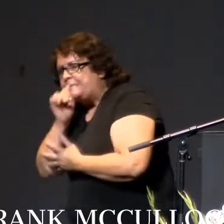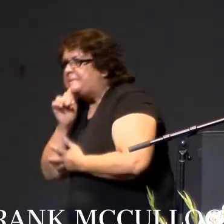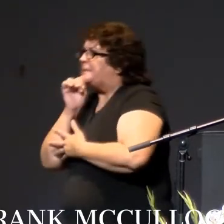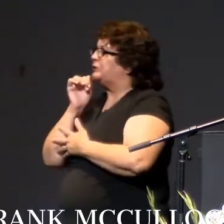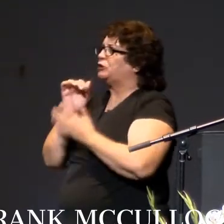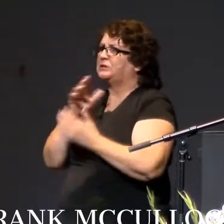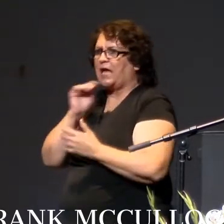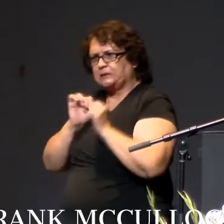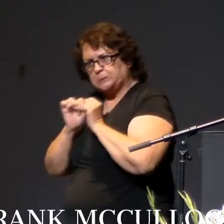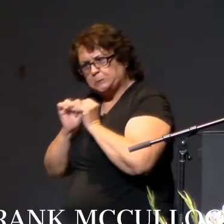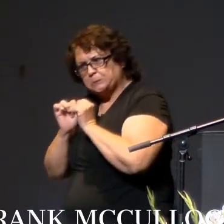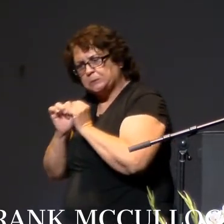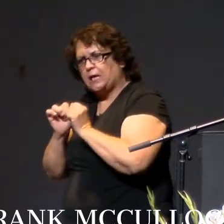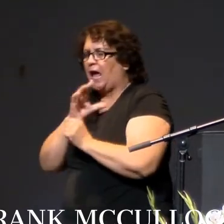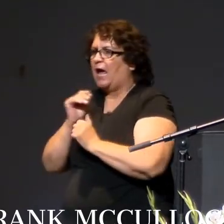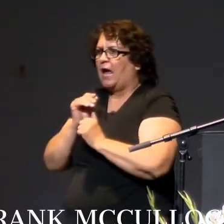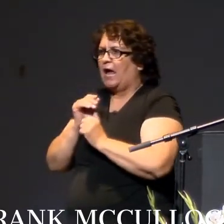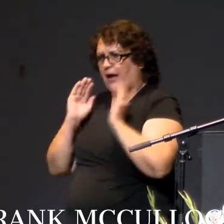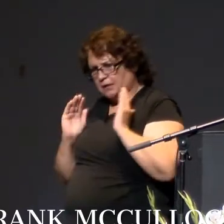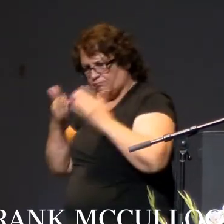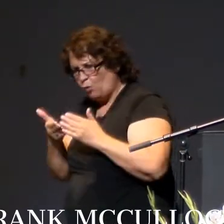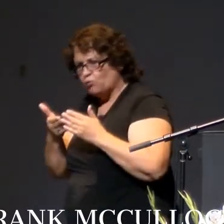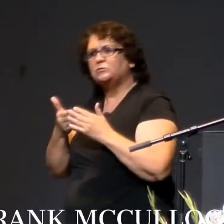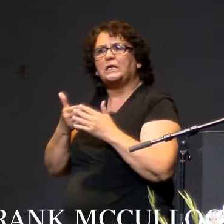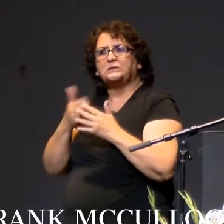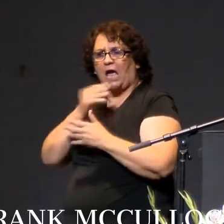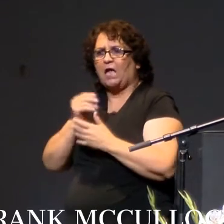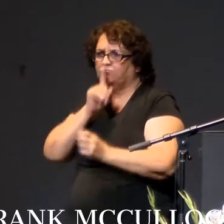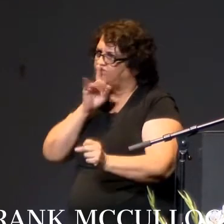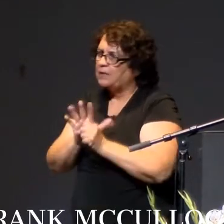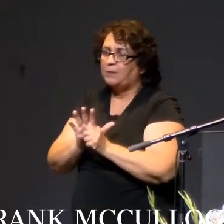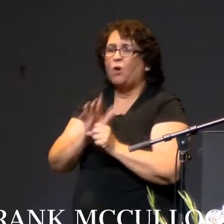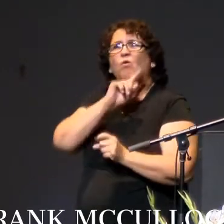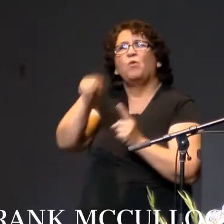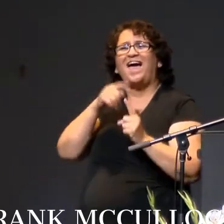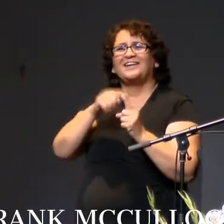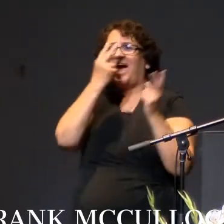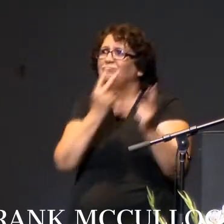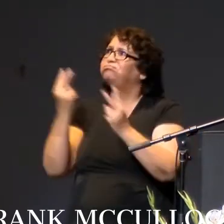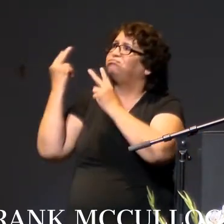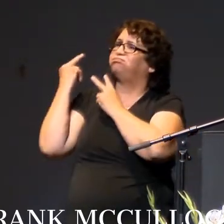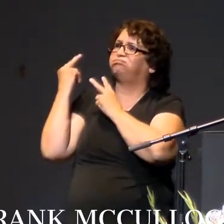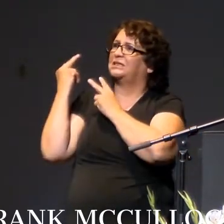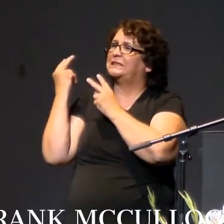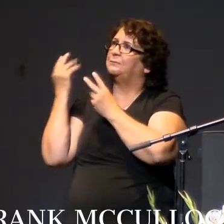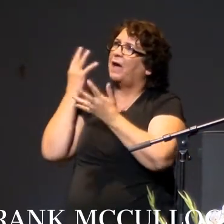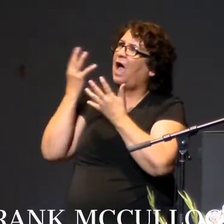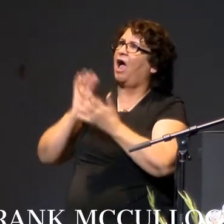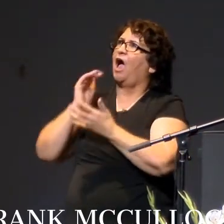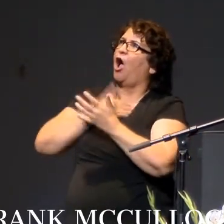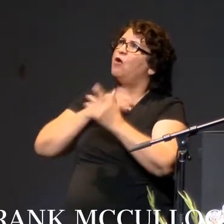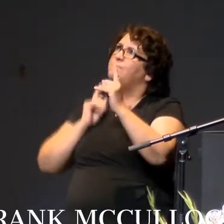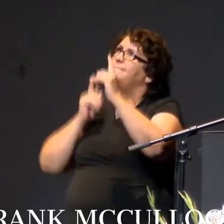endurance, diligence, dedication, and commitment. When I reflect on Amy Beale High School and our mission and purpose,